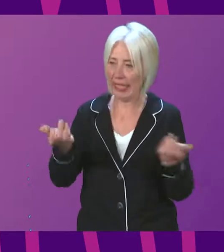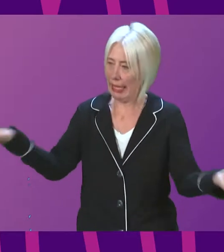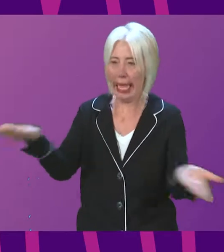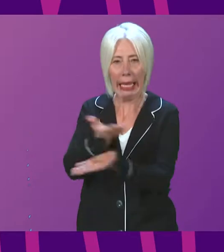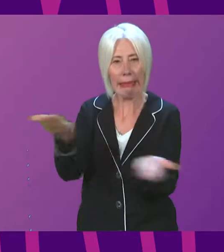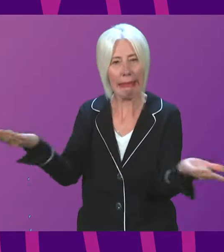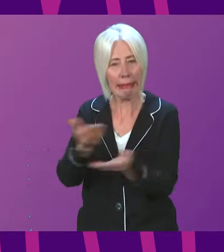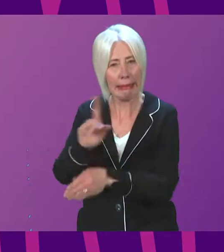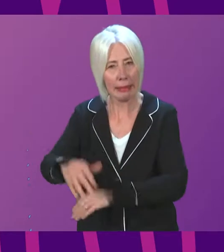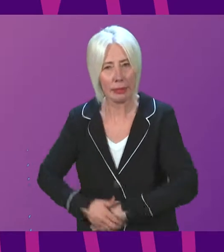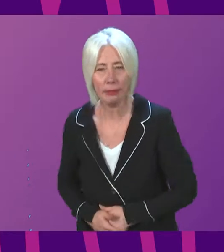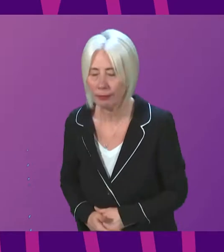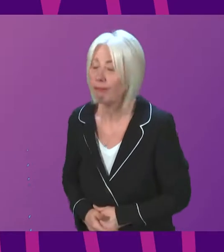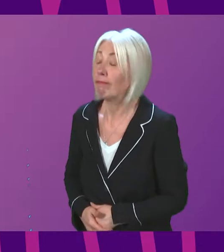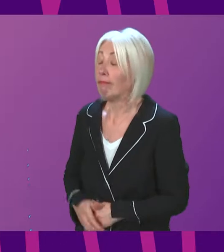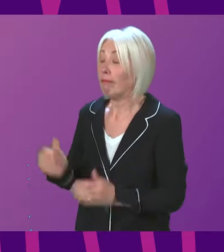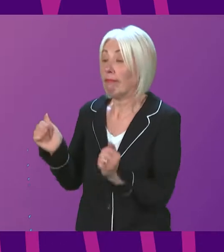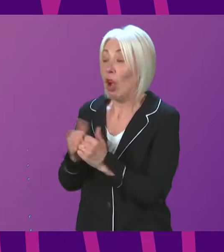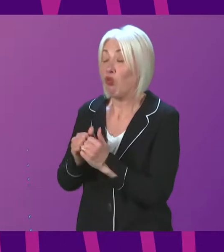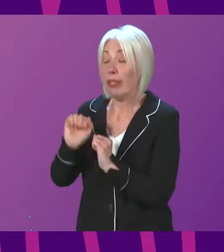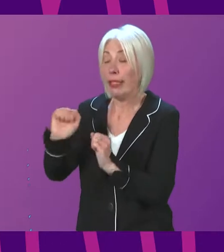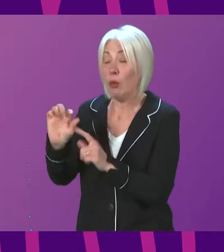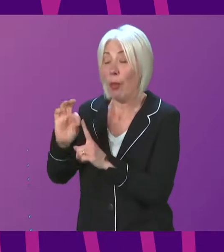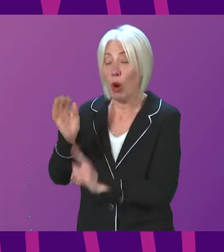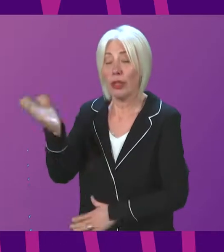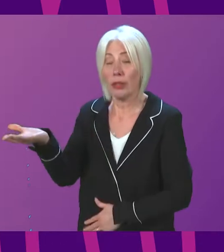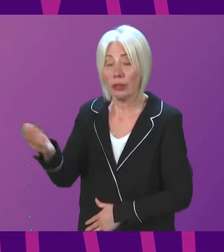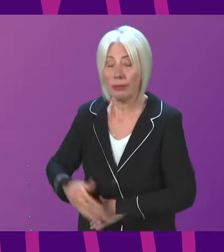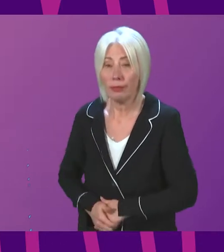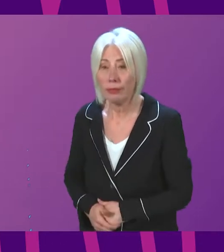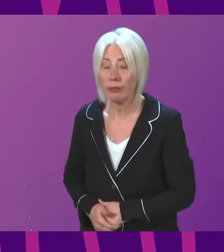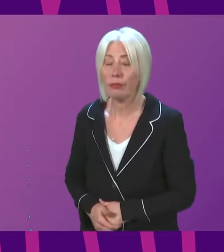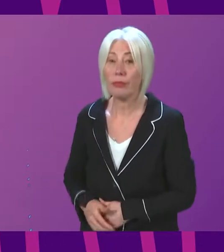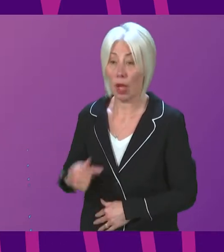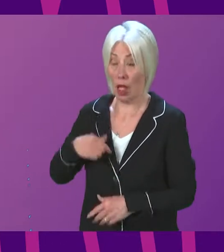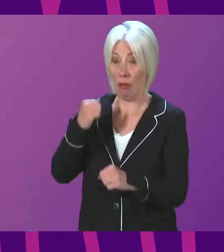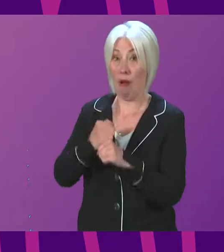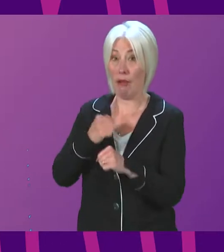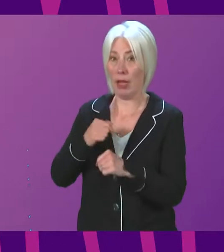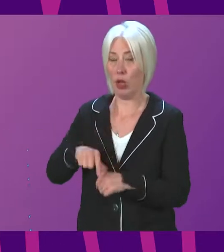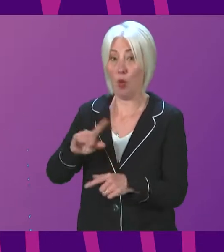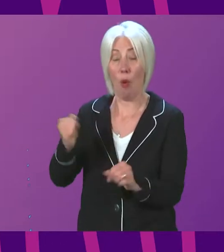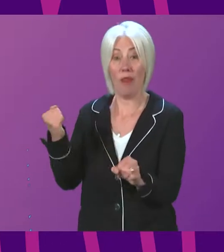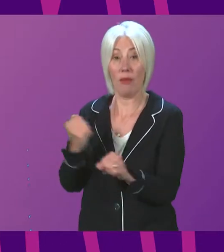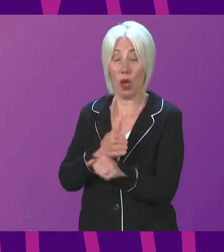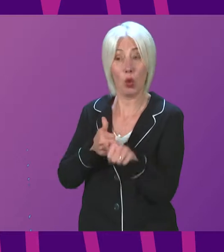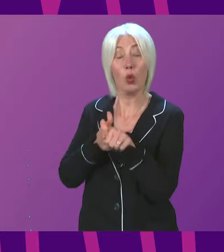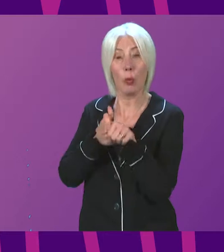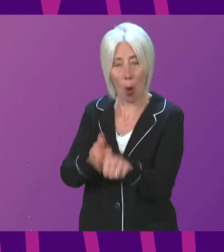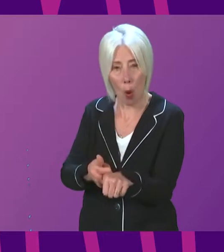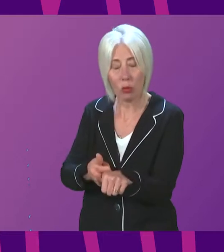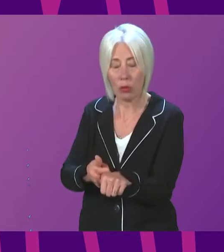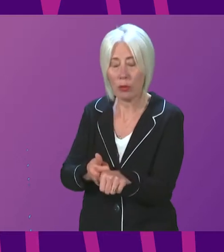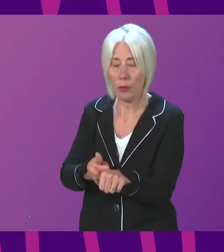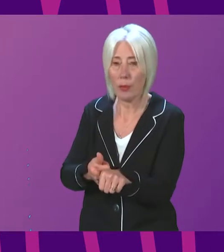I agree very much with Colette Stevenson's point, Presiding Officer. In relation to what the Government has done to support this, we will always say